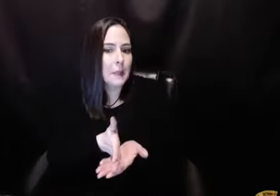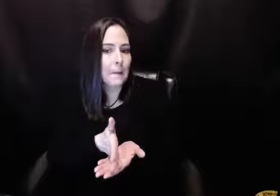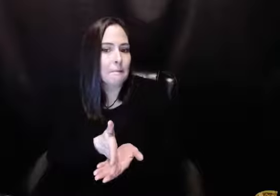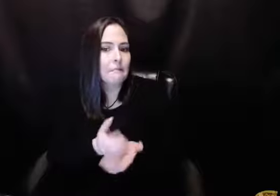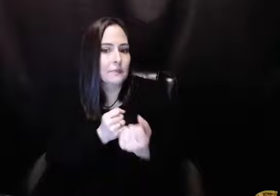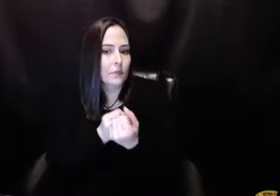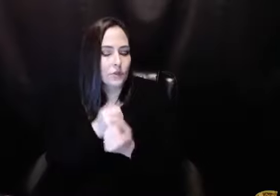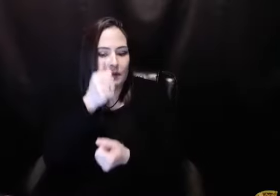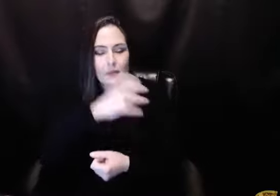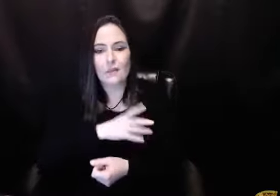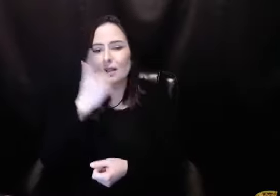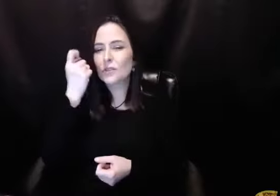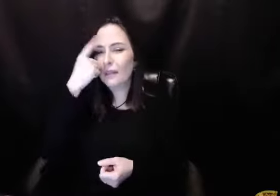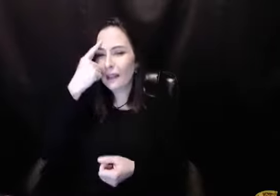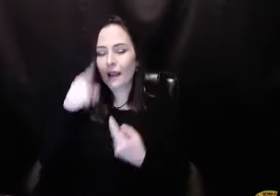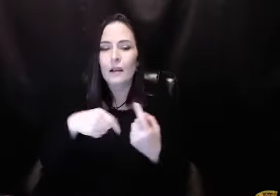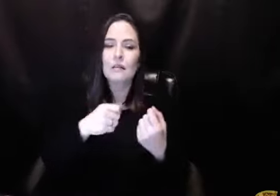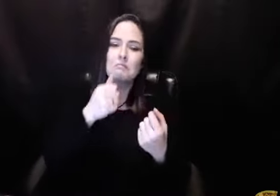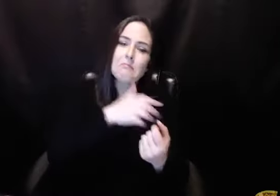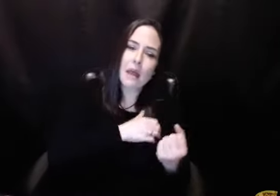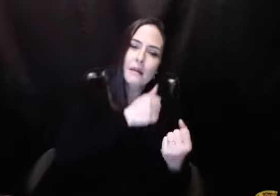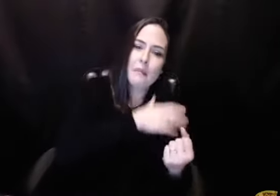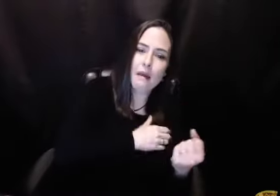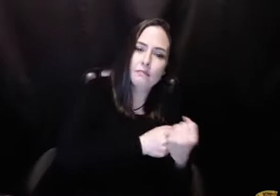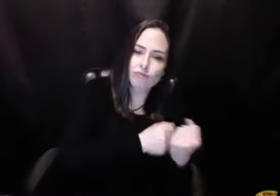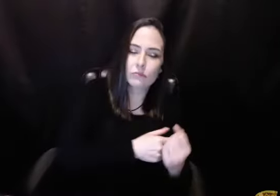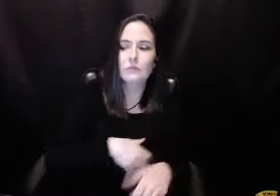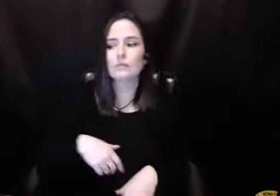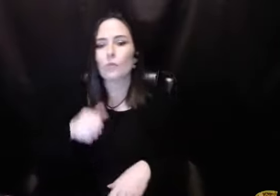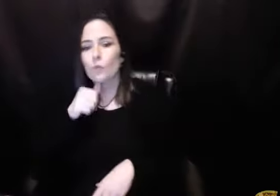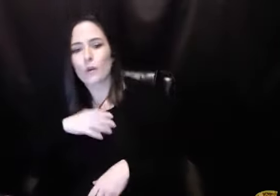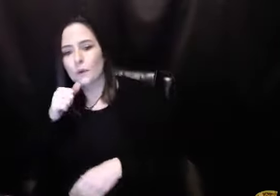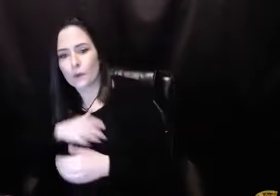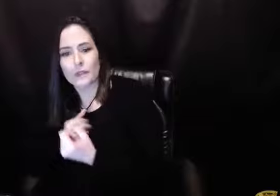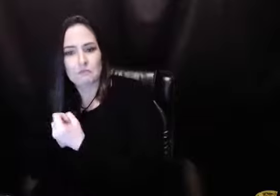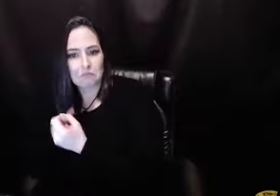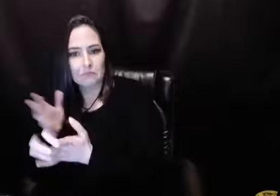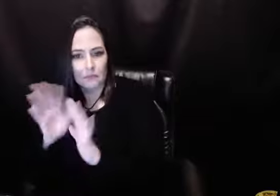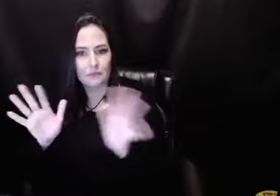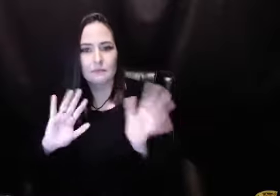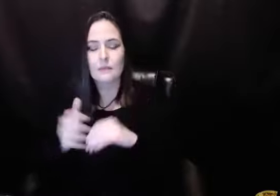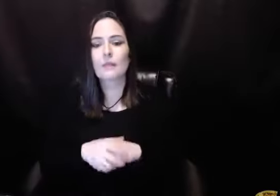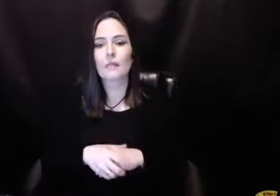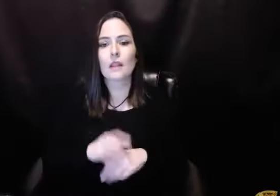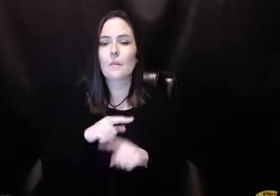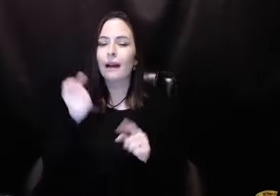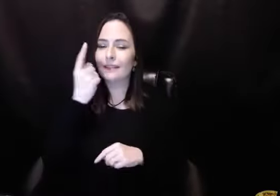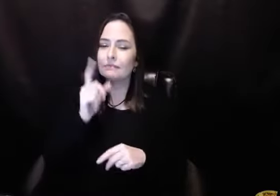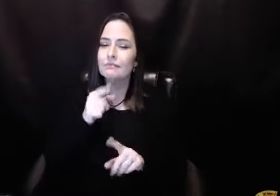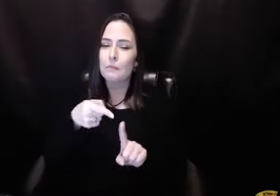program. And so I had quit sponsoring men because basically, you know, you think about men sponsor men and women sponsor women.